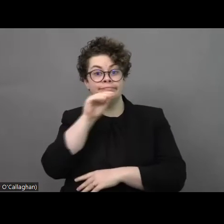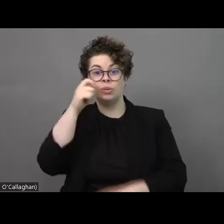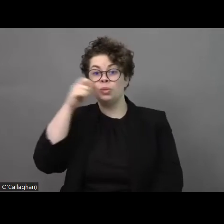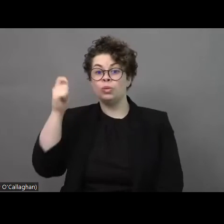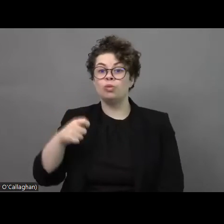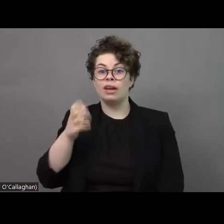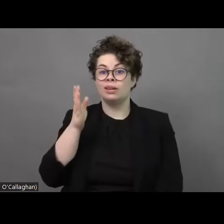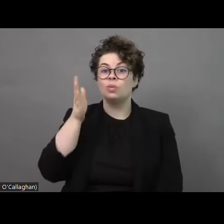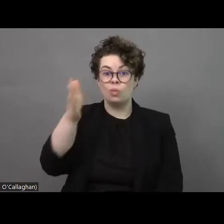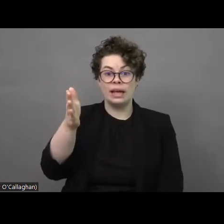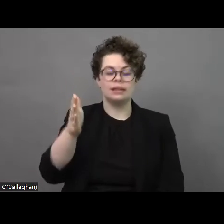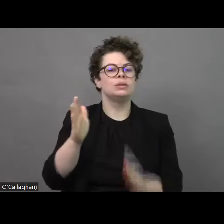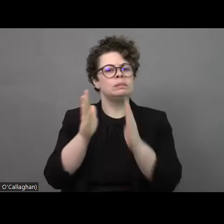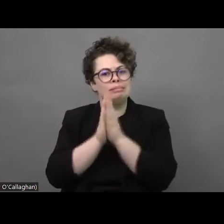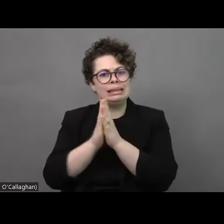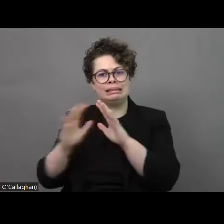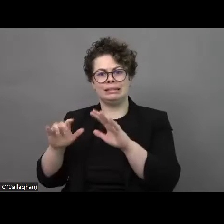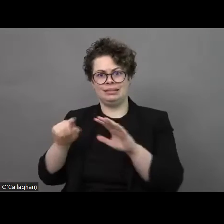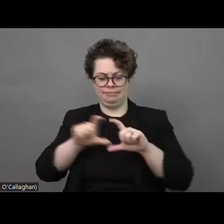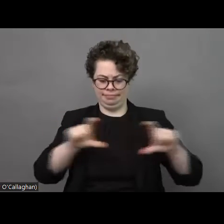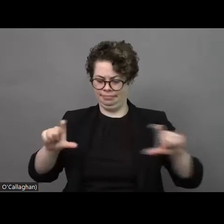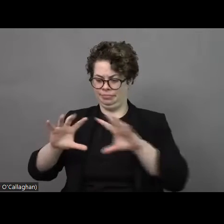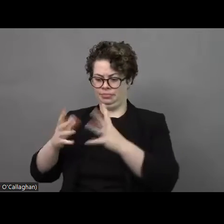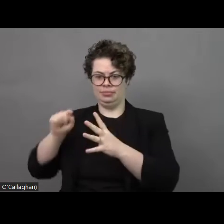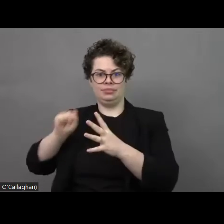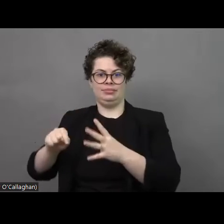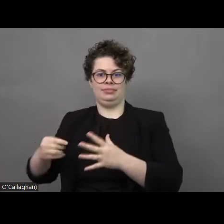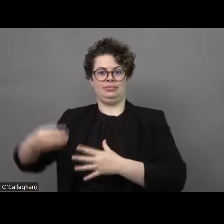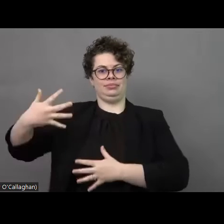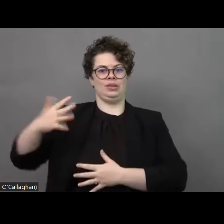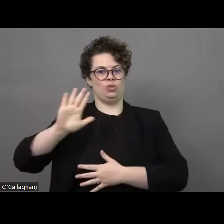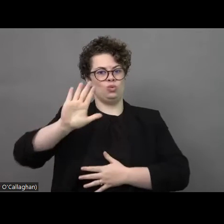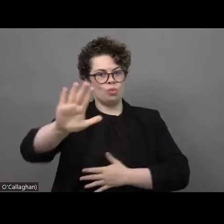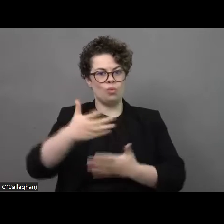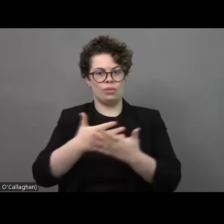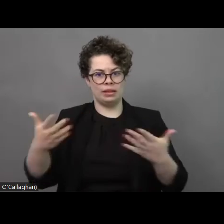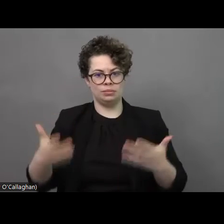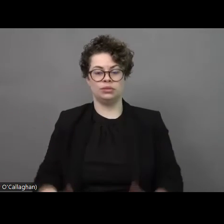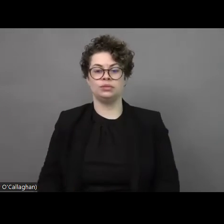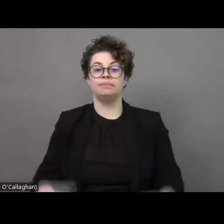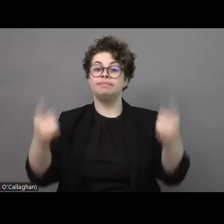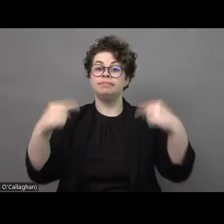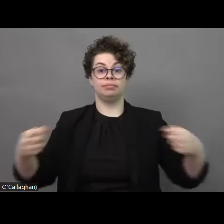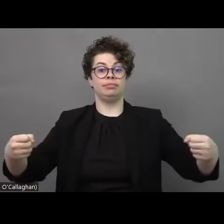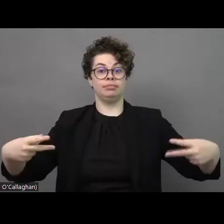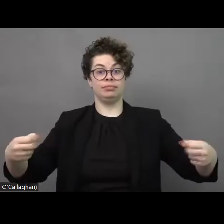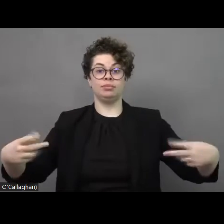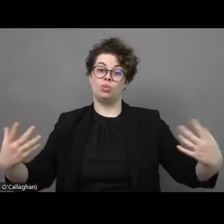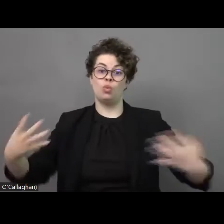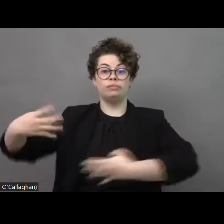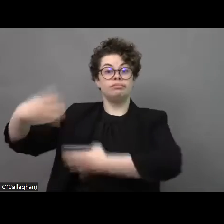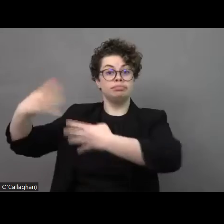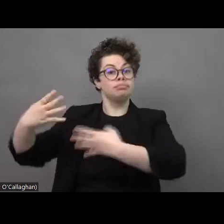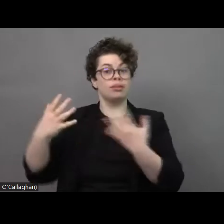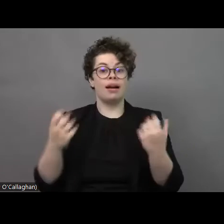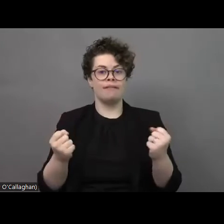can access the interpretation. We also have captioning. You can also enable that by clicking the three dots on the